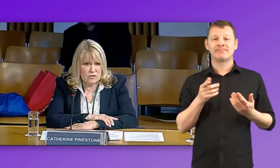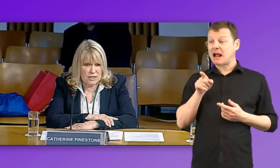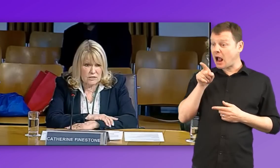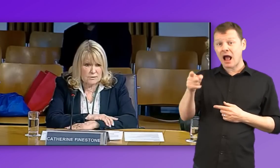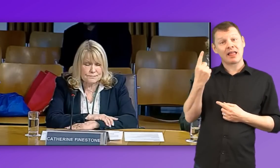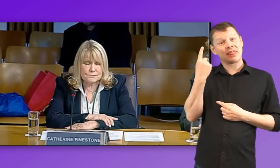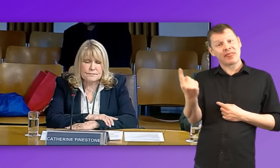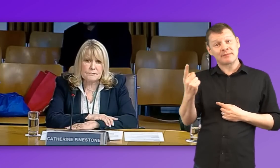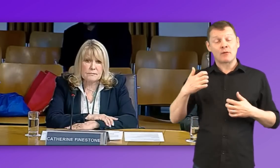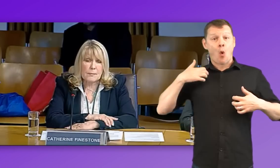education